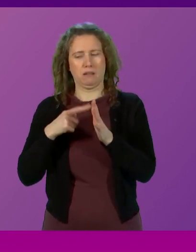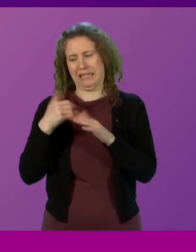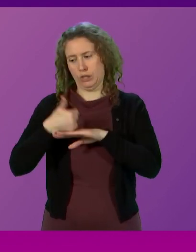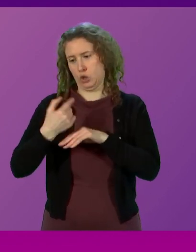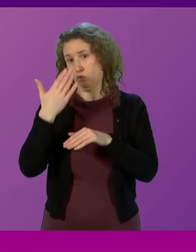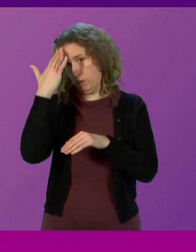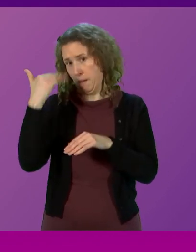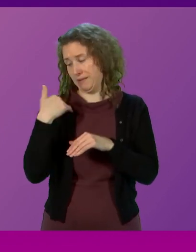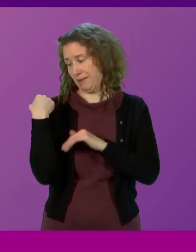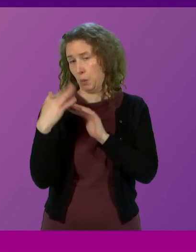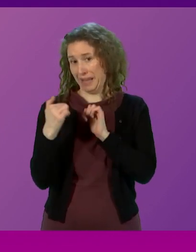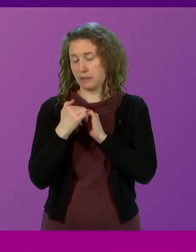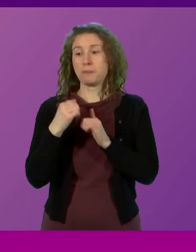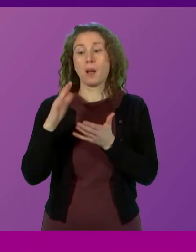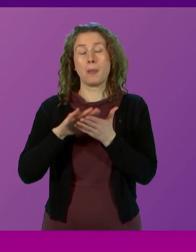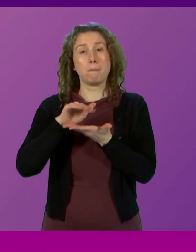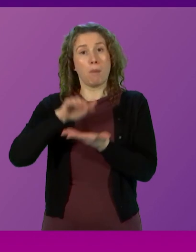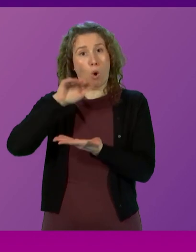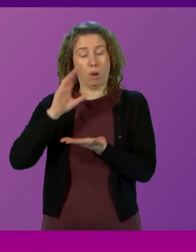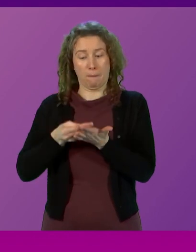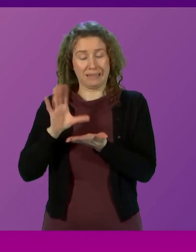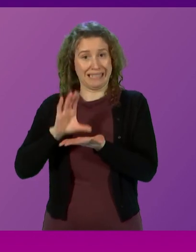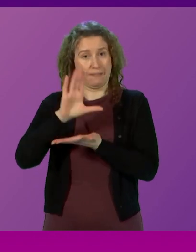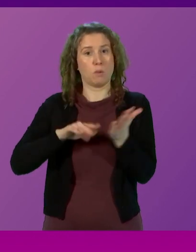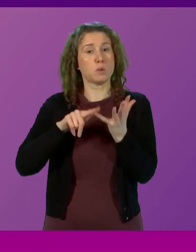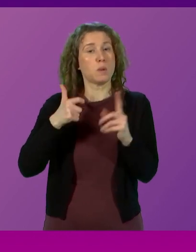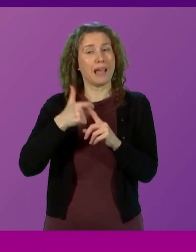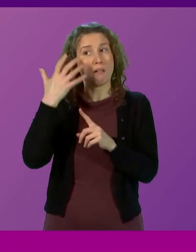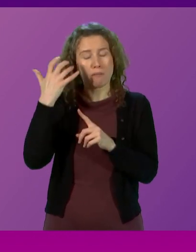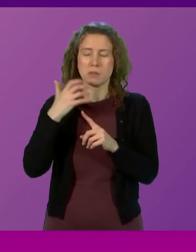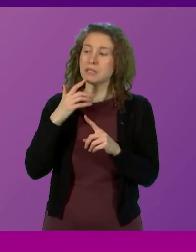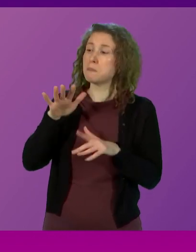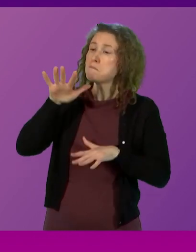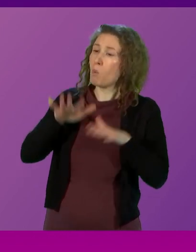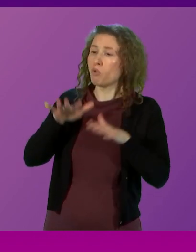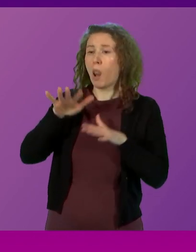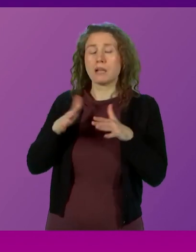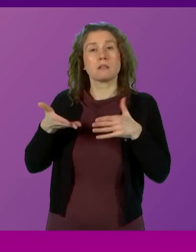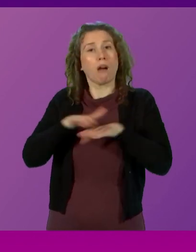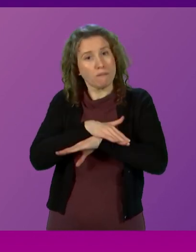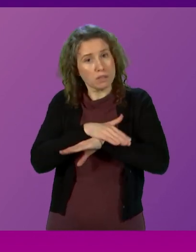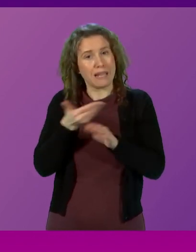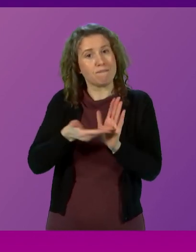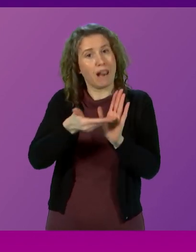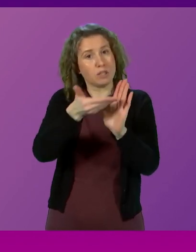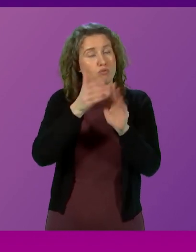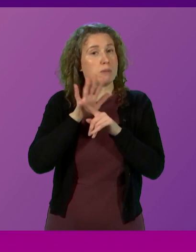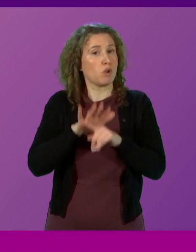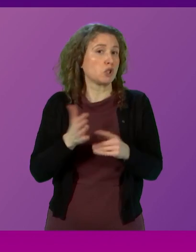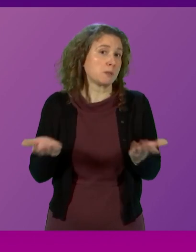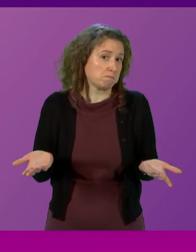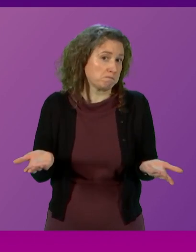weekend, the Block Grant money from the UK Government and I quote, more or less covered the inflationary pressures upon him.